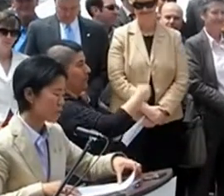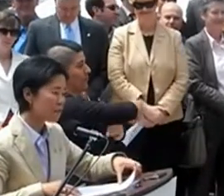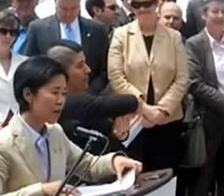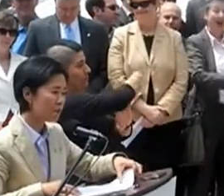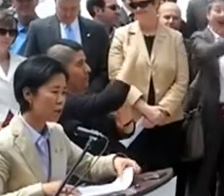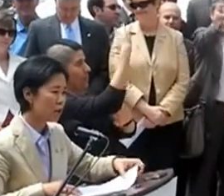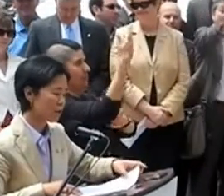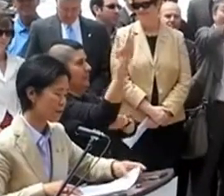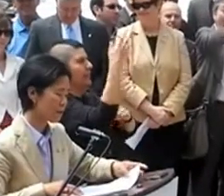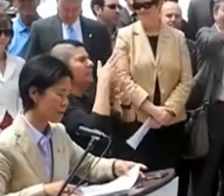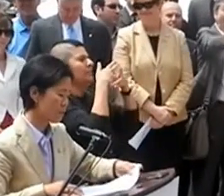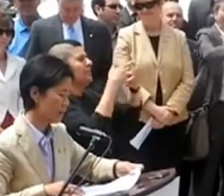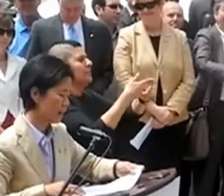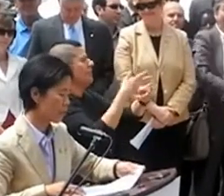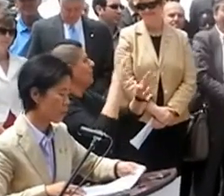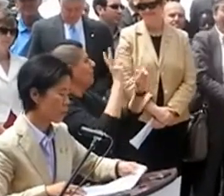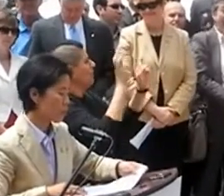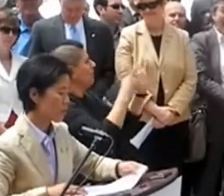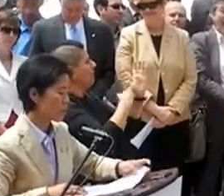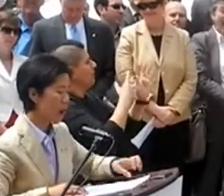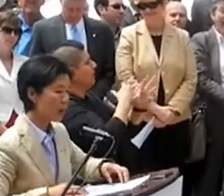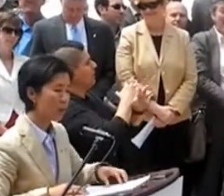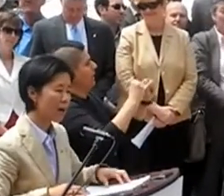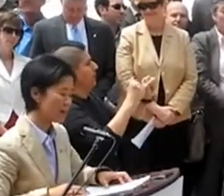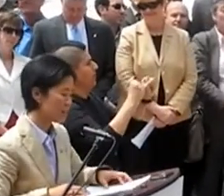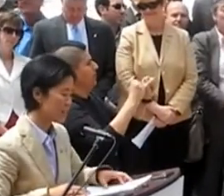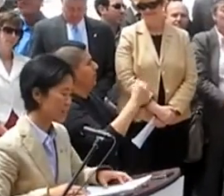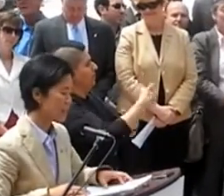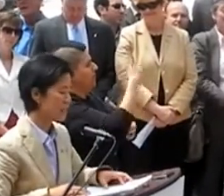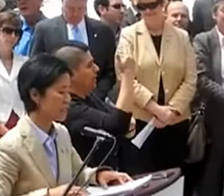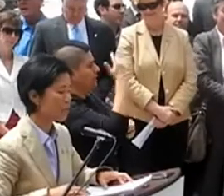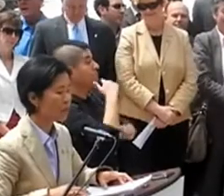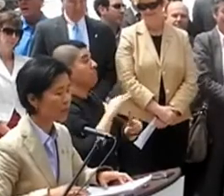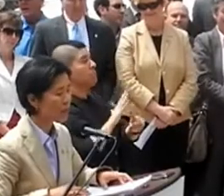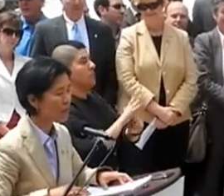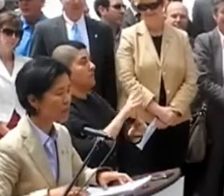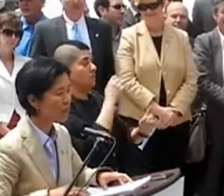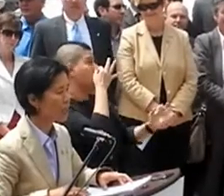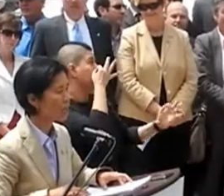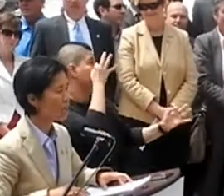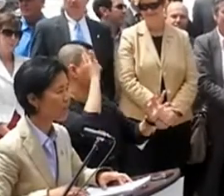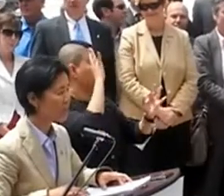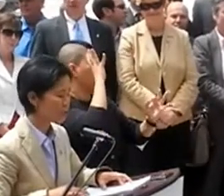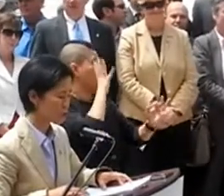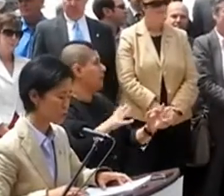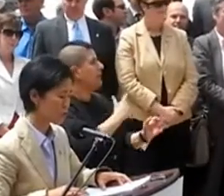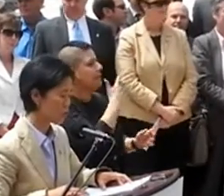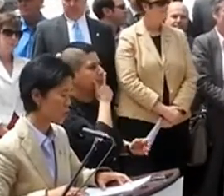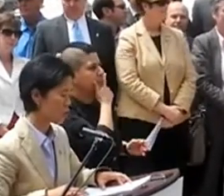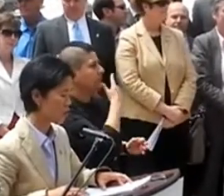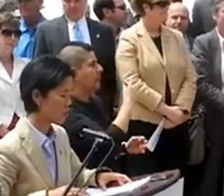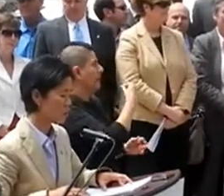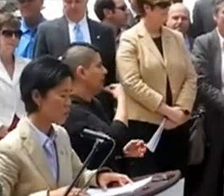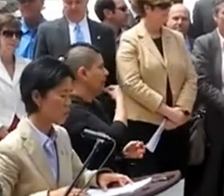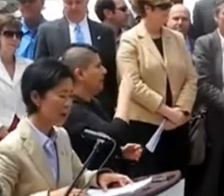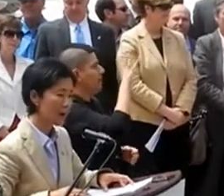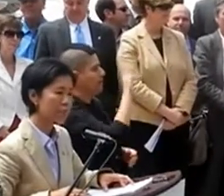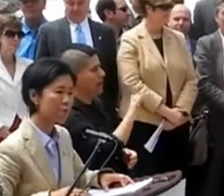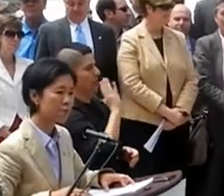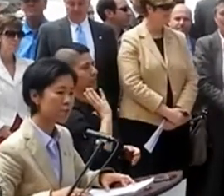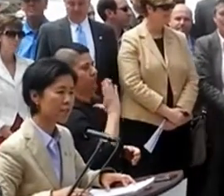sometimes called the Freedom Flag, was popularized as a symbol for lesbian, gay, bisexual, transgender,